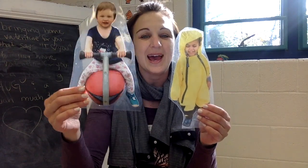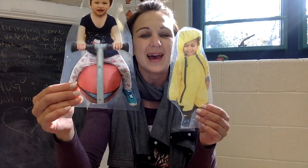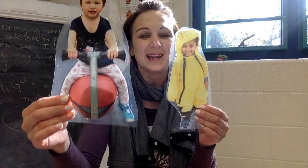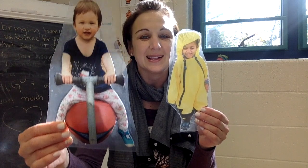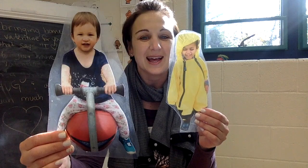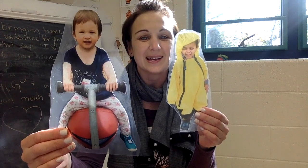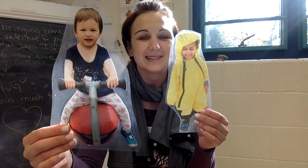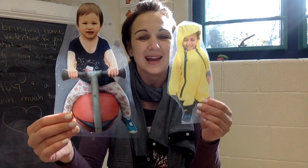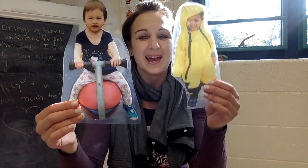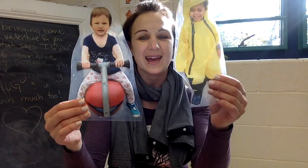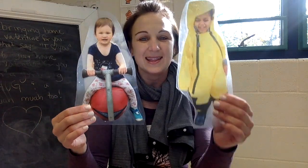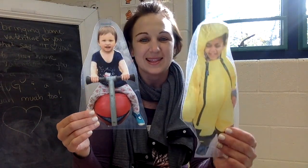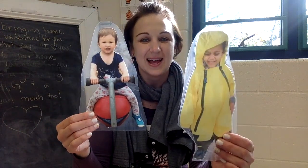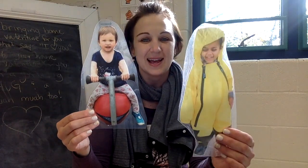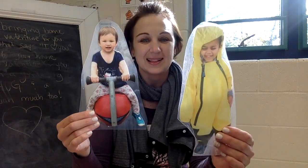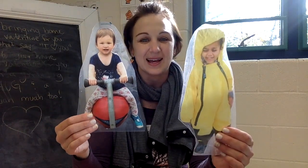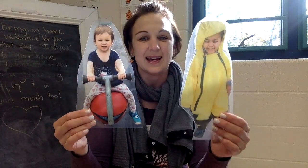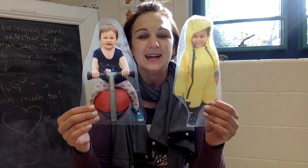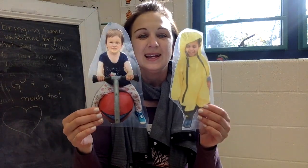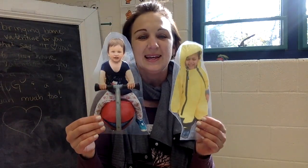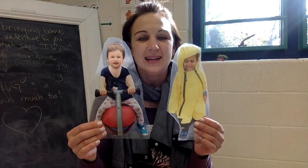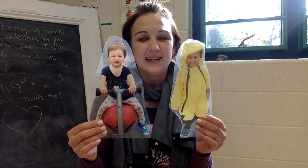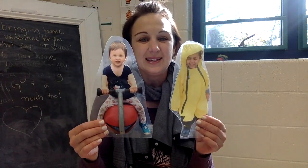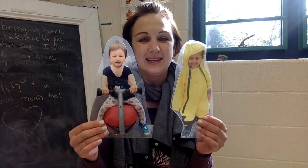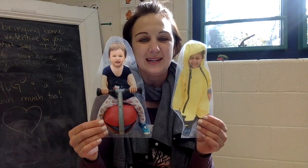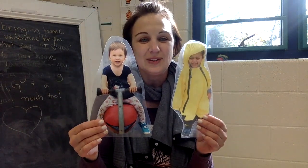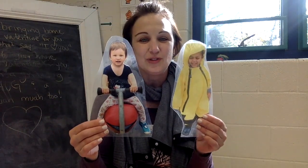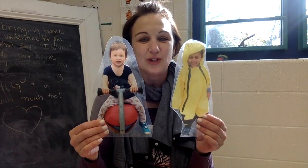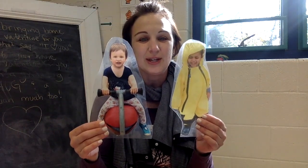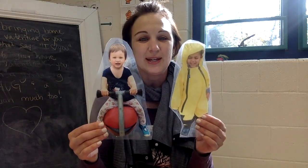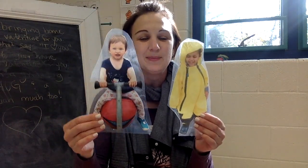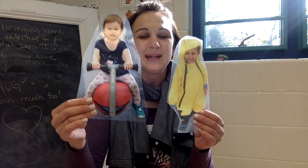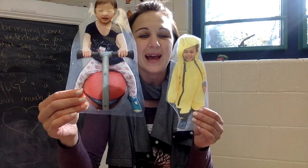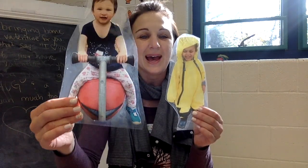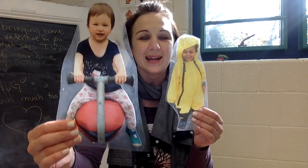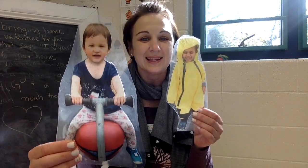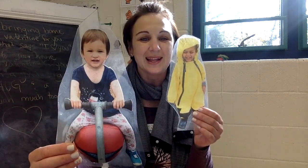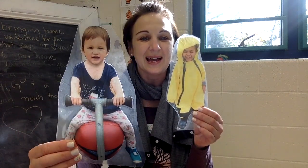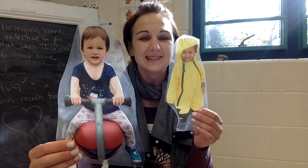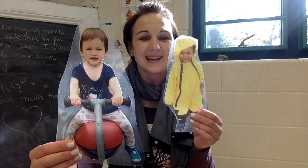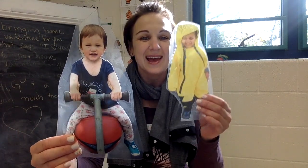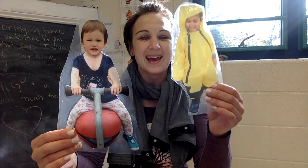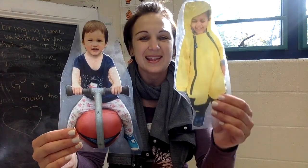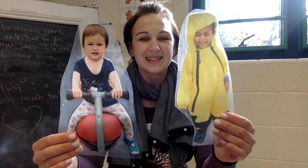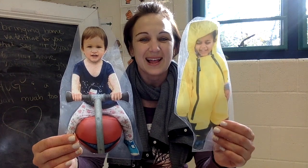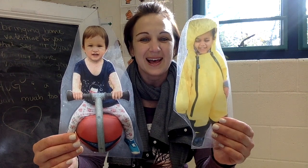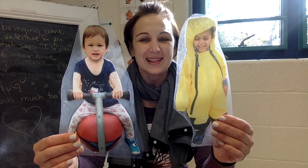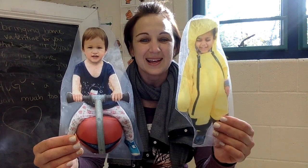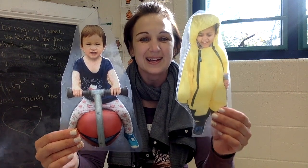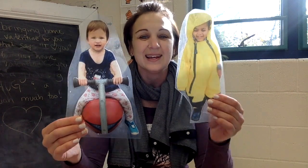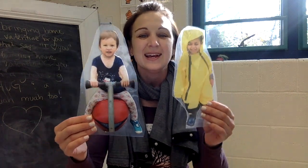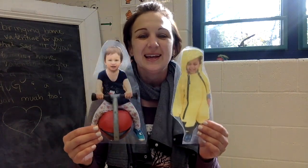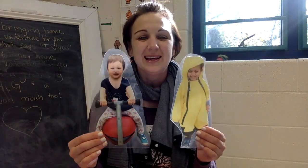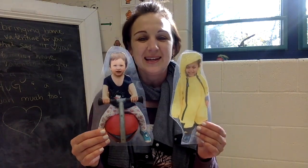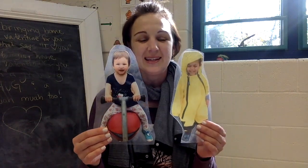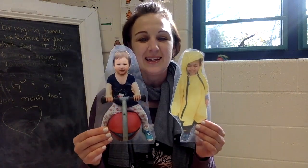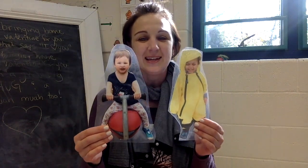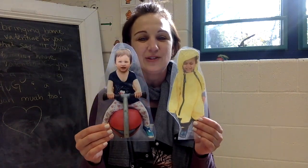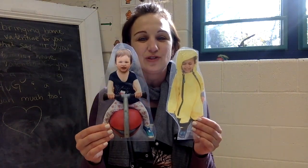had Alexa and Lila. In his dream, he had Alexa and Lila. In his